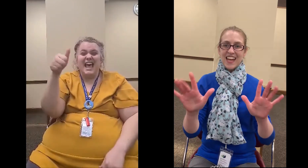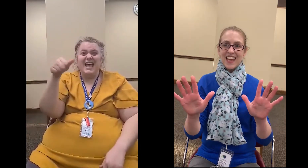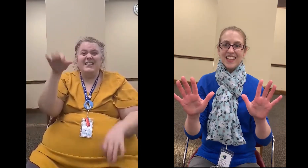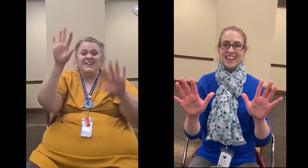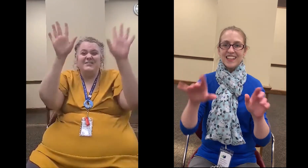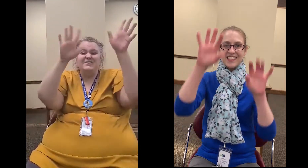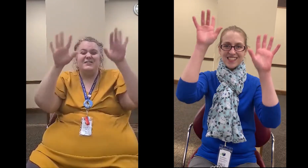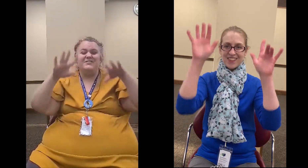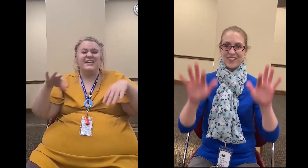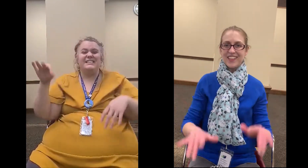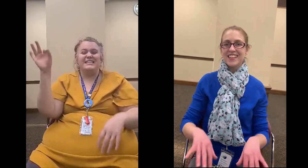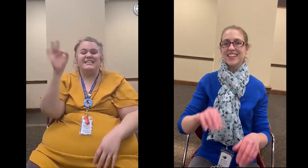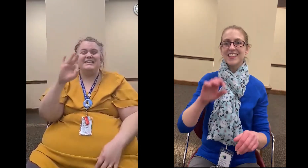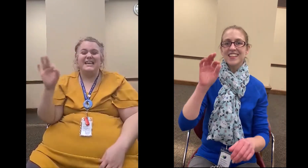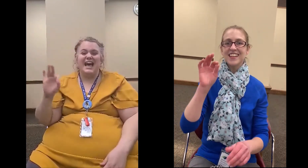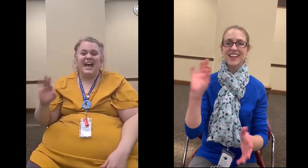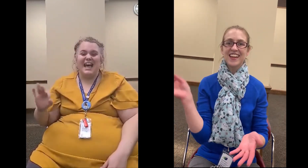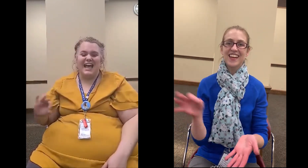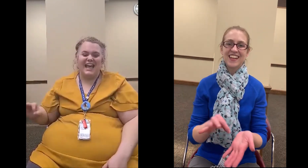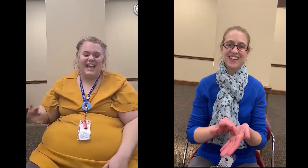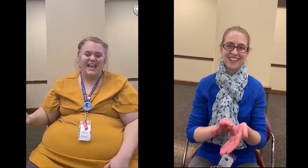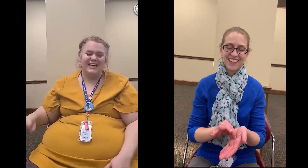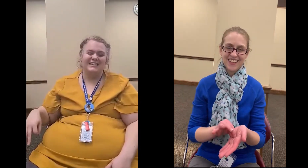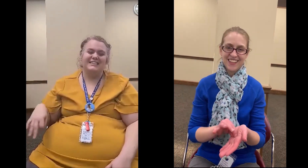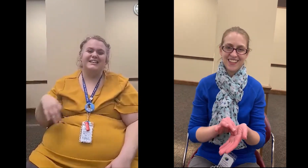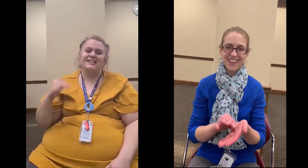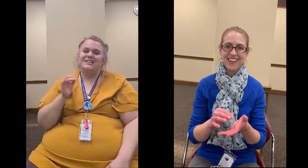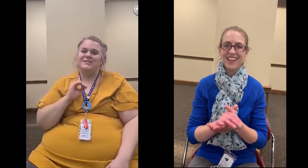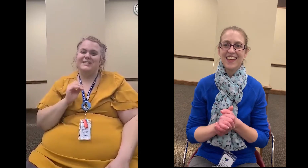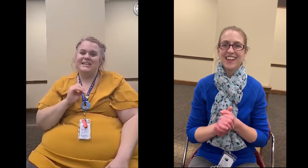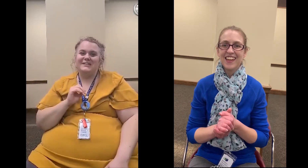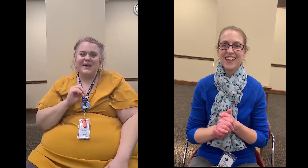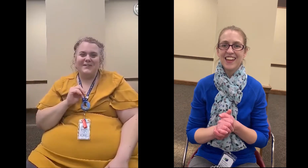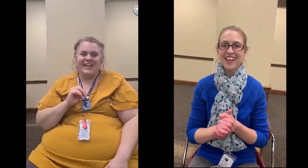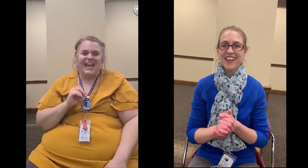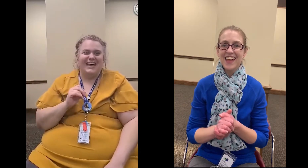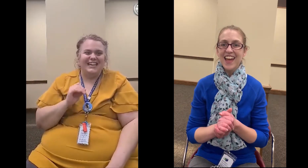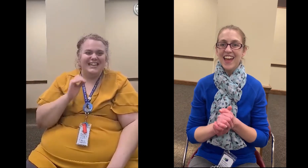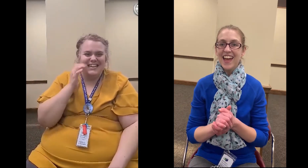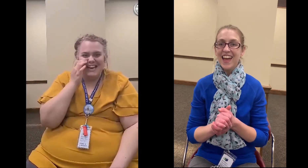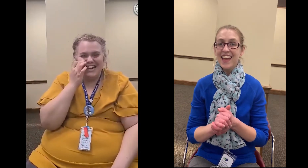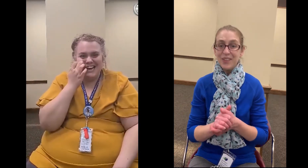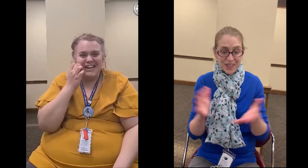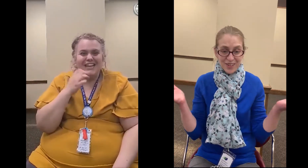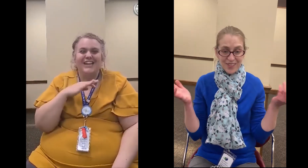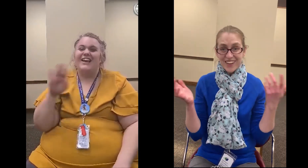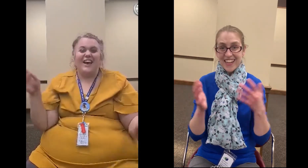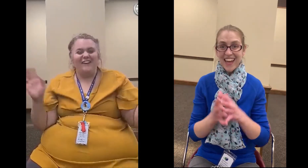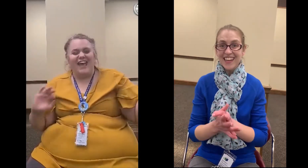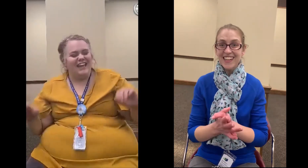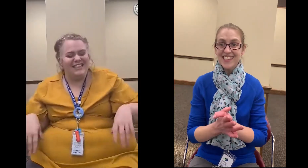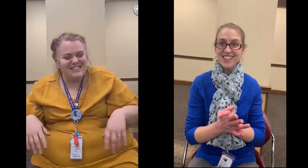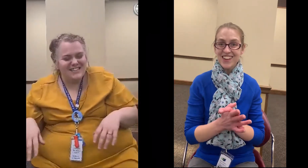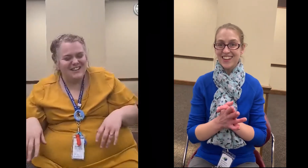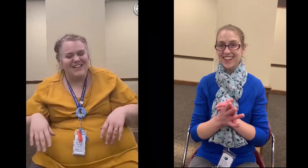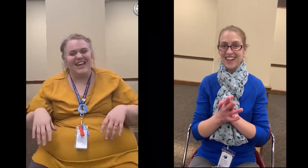little snowflakes in the sky do we need to do that one again we can do that one okay let's do that one again